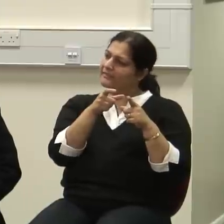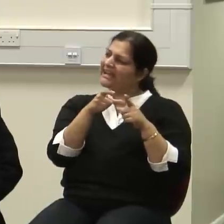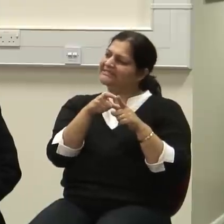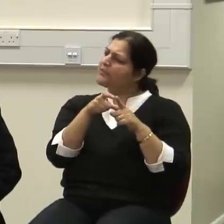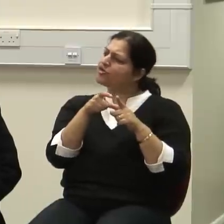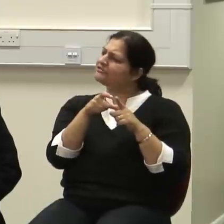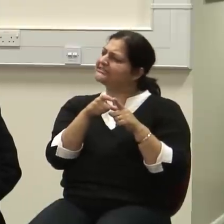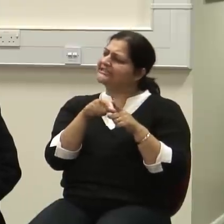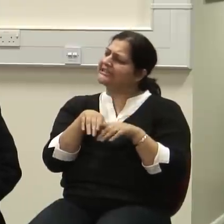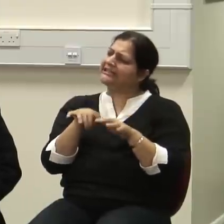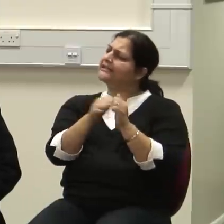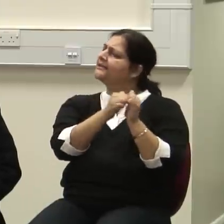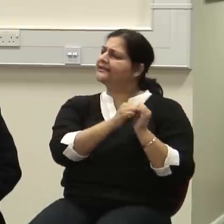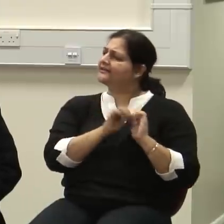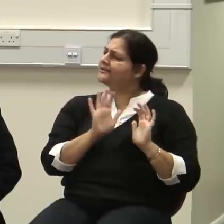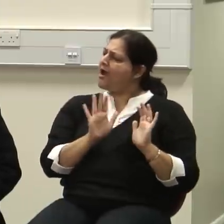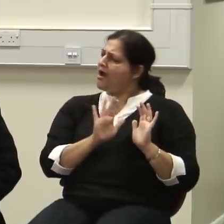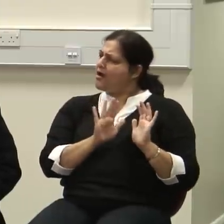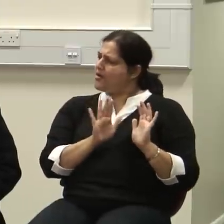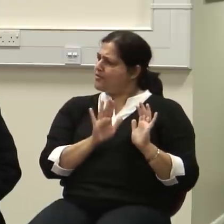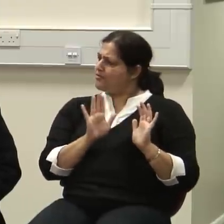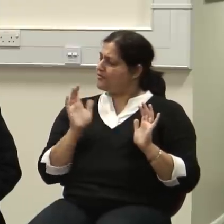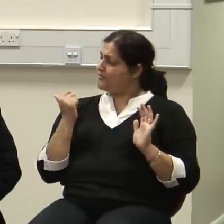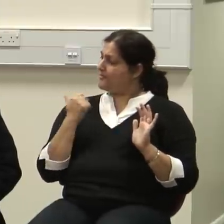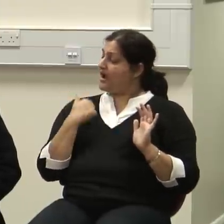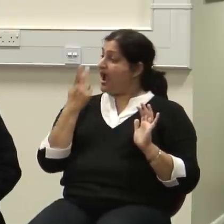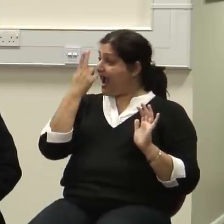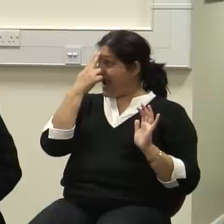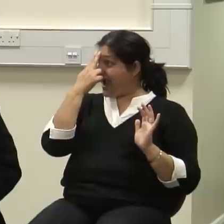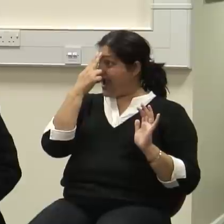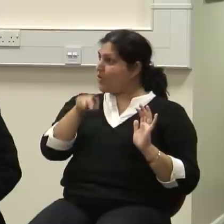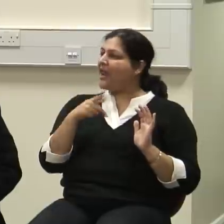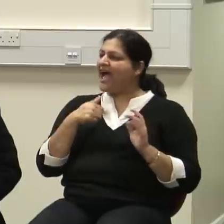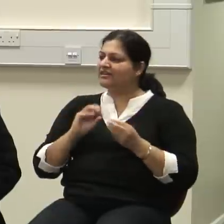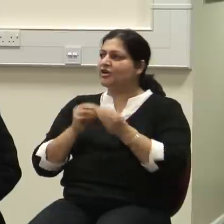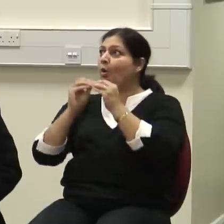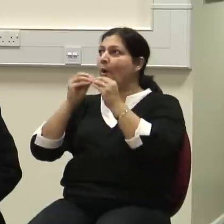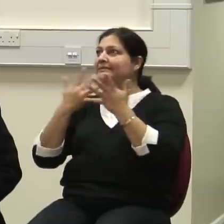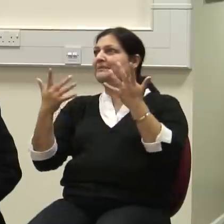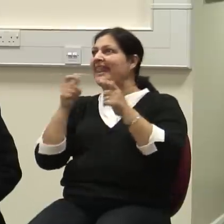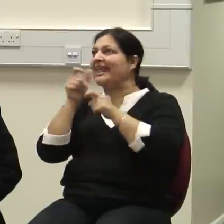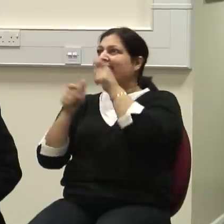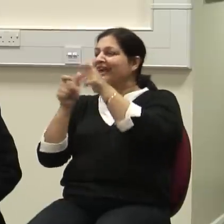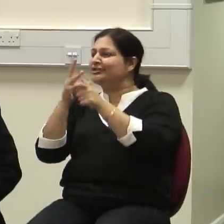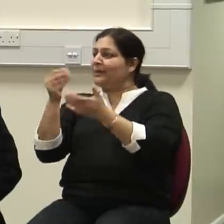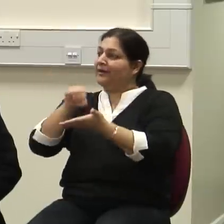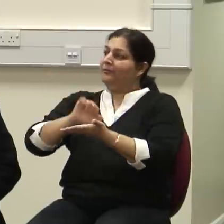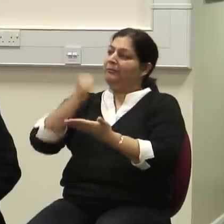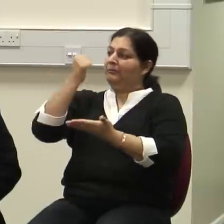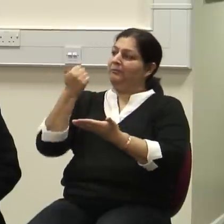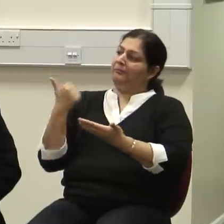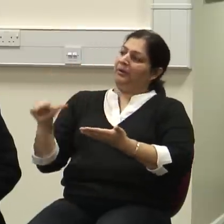what I have called, and this is one of the neologisms, I have coined several, well, some of them have actually entered the English dictionary,